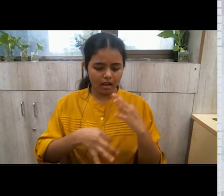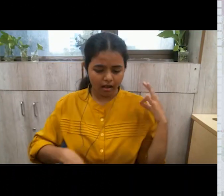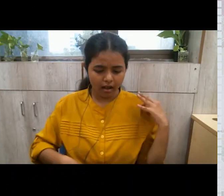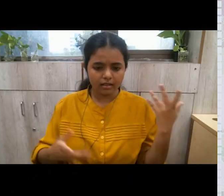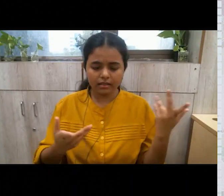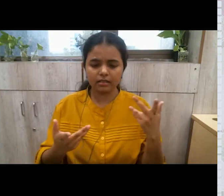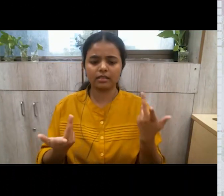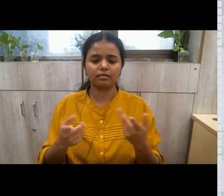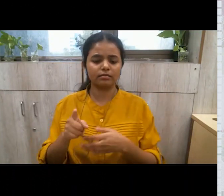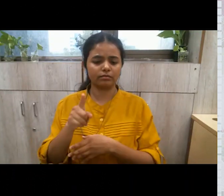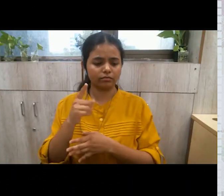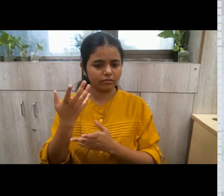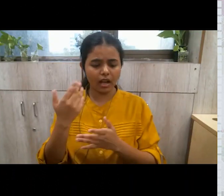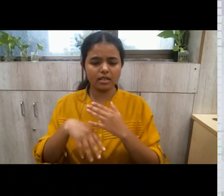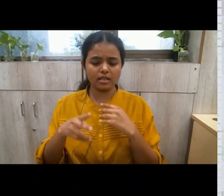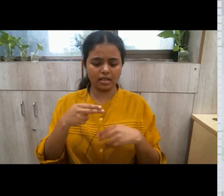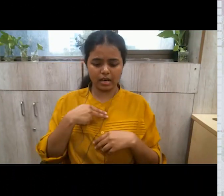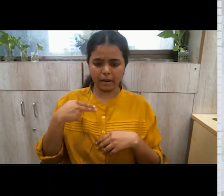i have not categorized myself